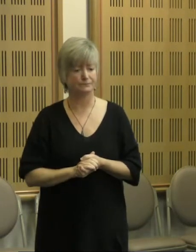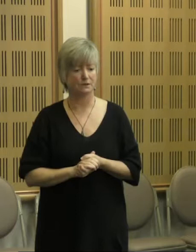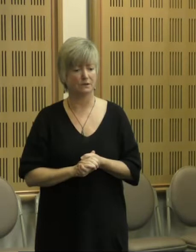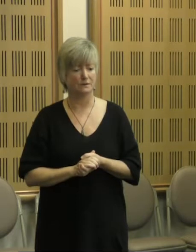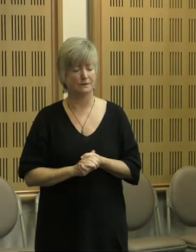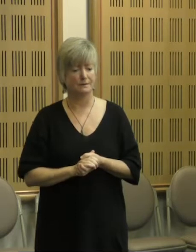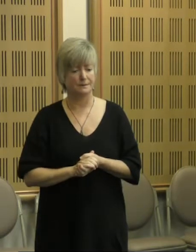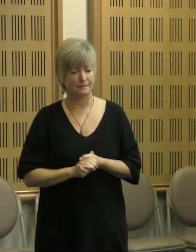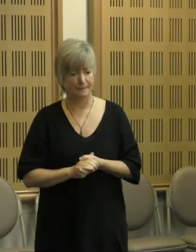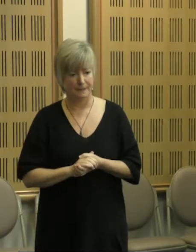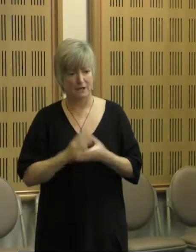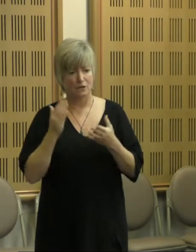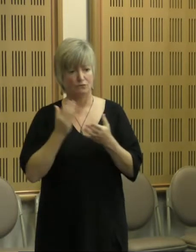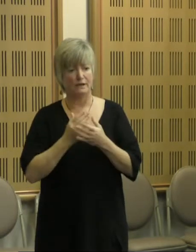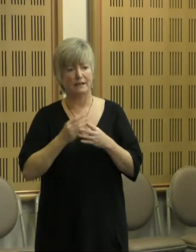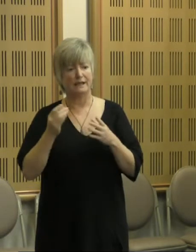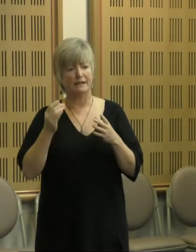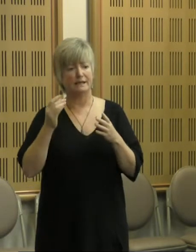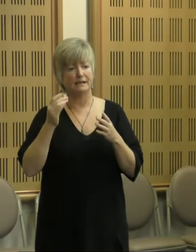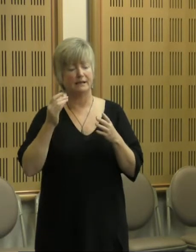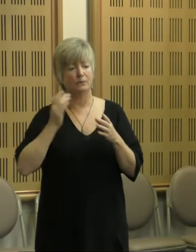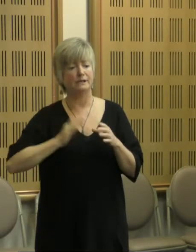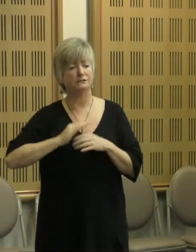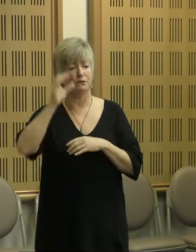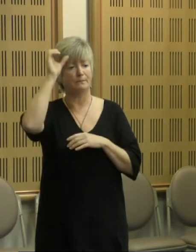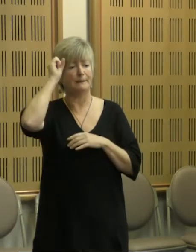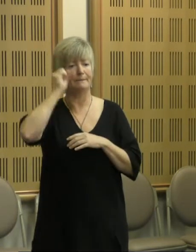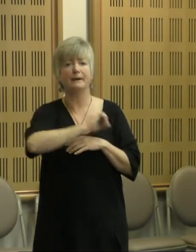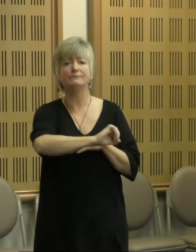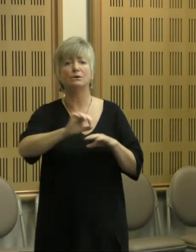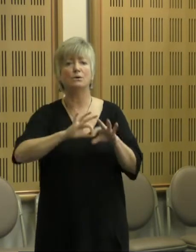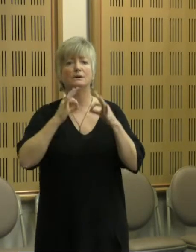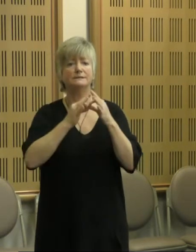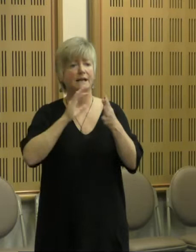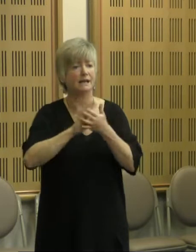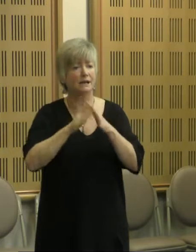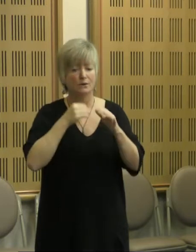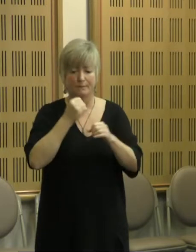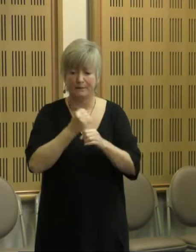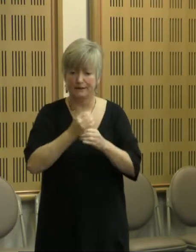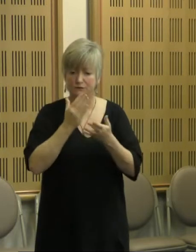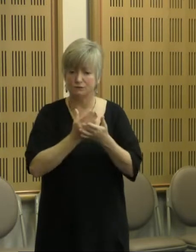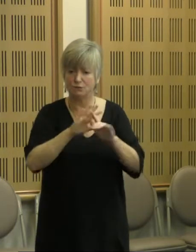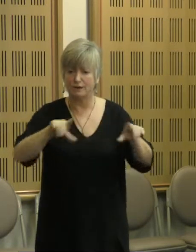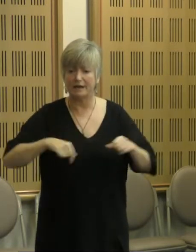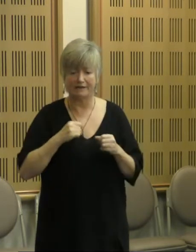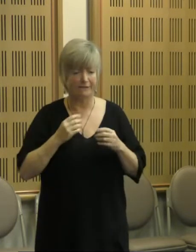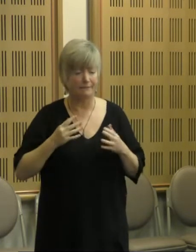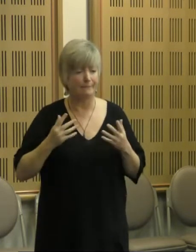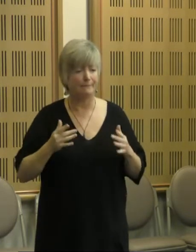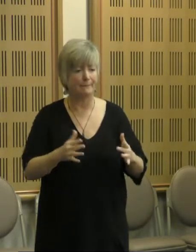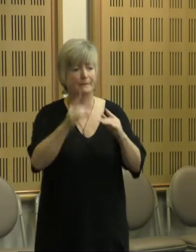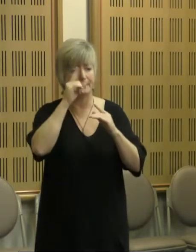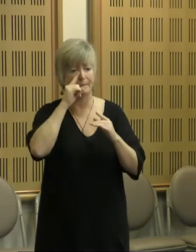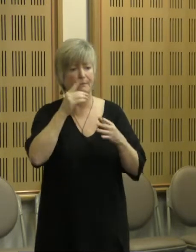and also something to be mindful of as organisations, is how we make sure that we have as many people as possible in